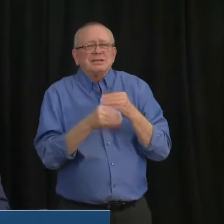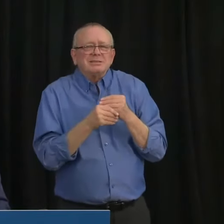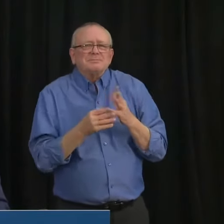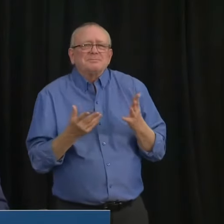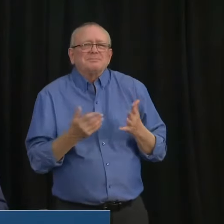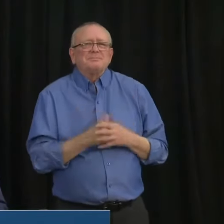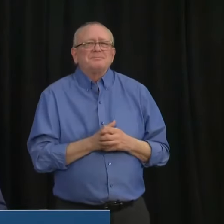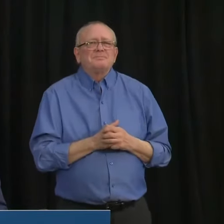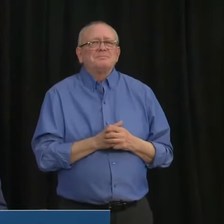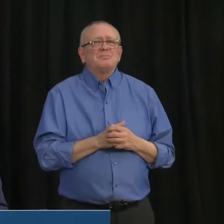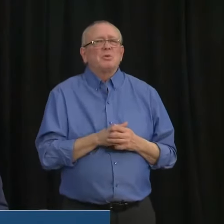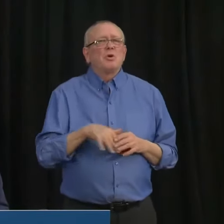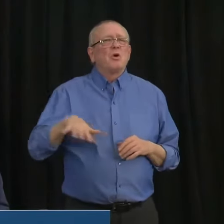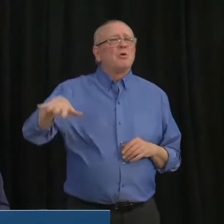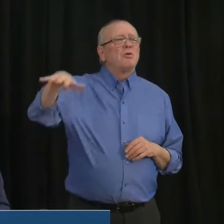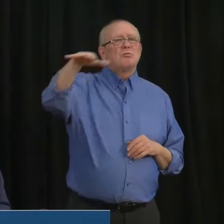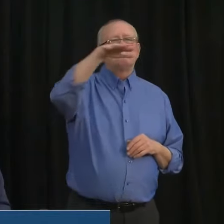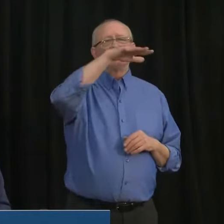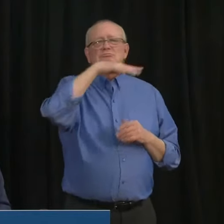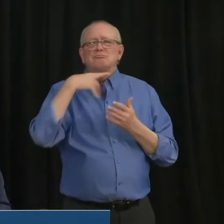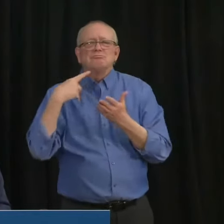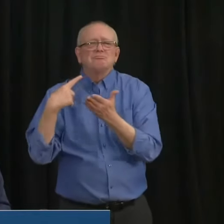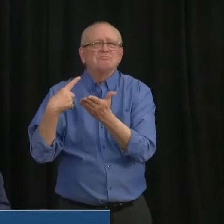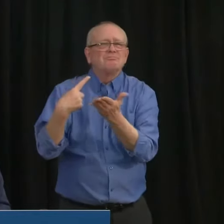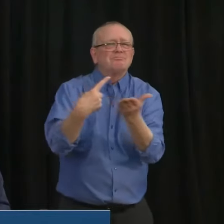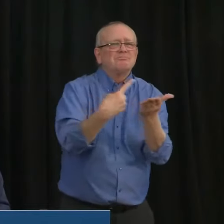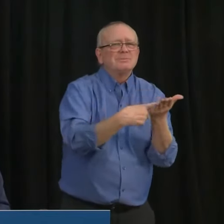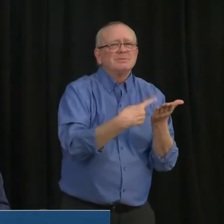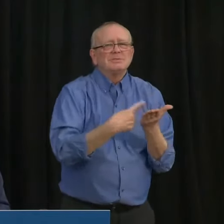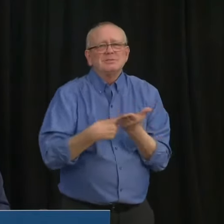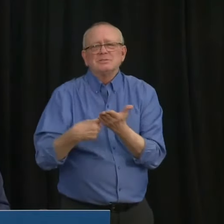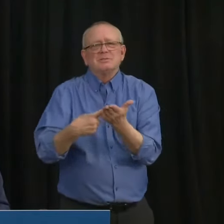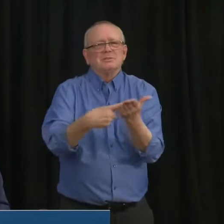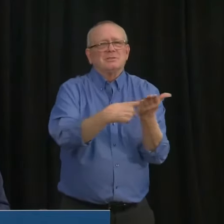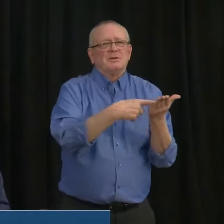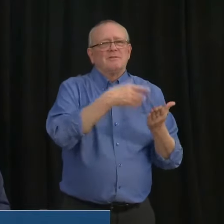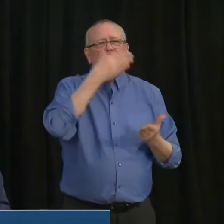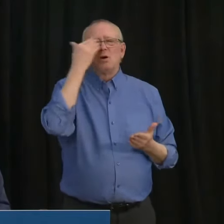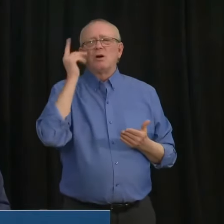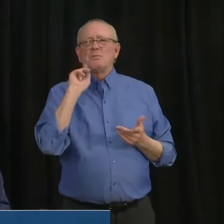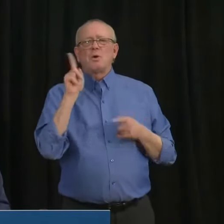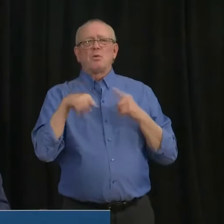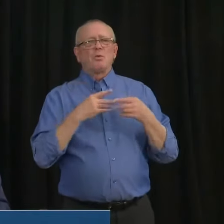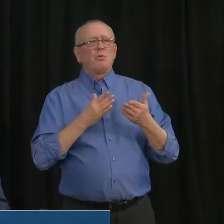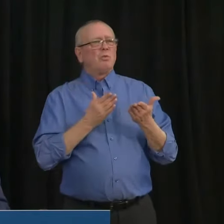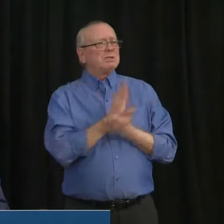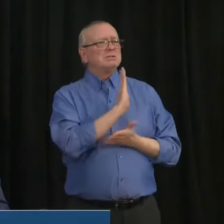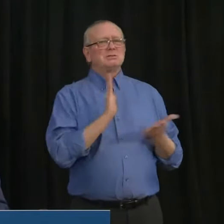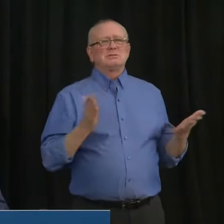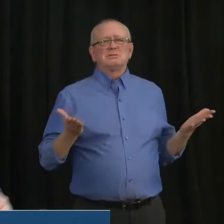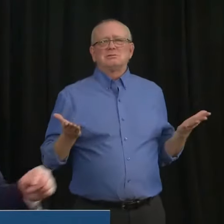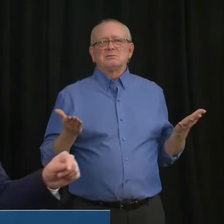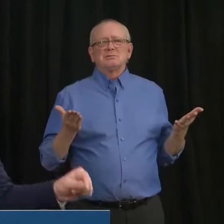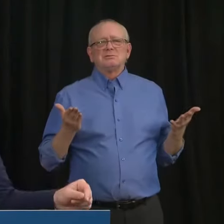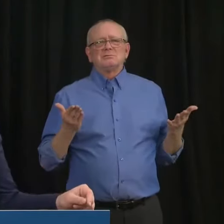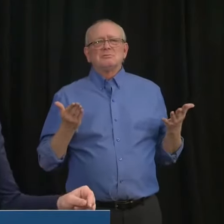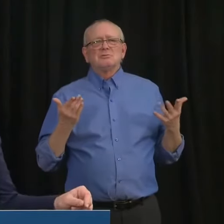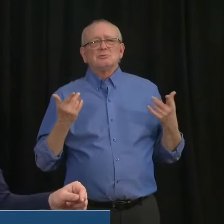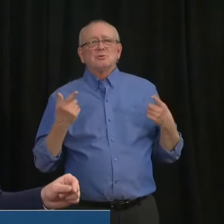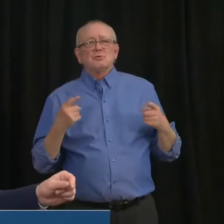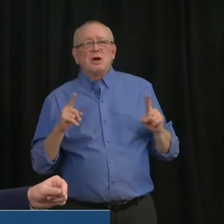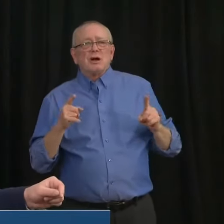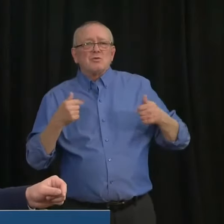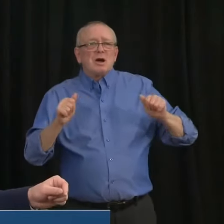debate, where, where have we forgotten about, uh, the Charter of Rights and Freedoms? Since when should governments start